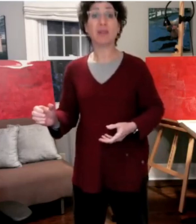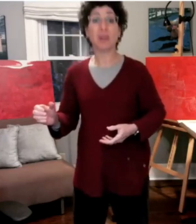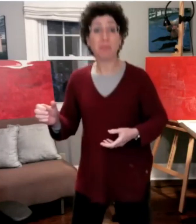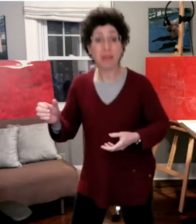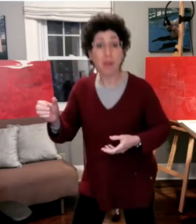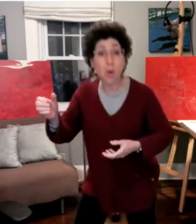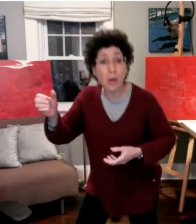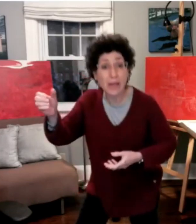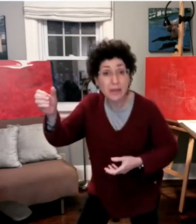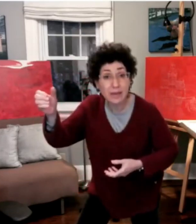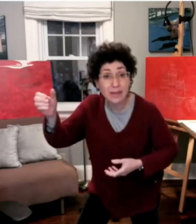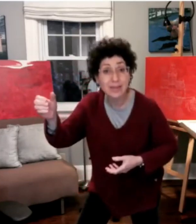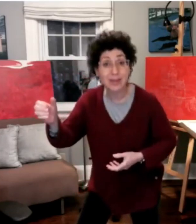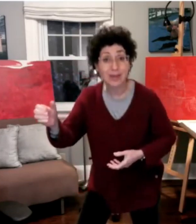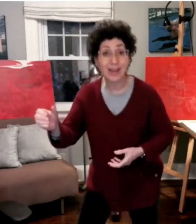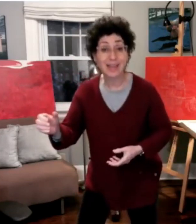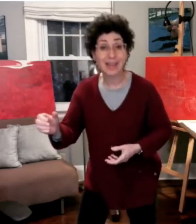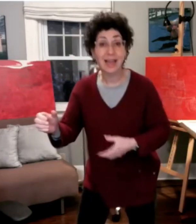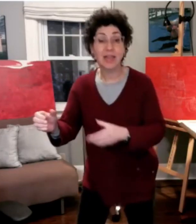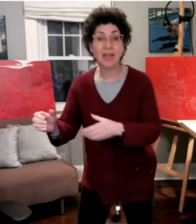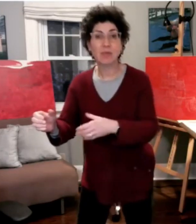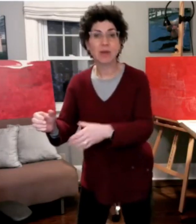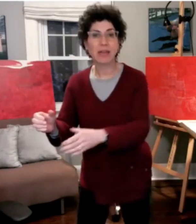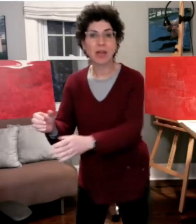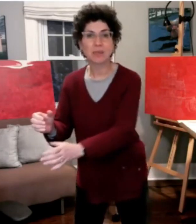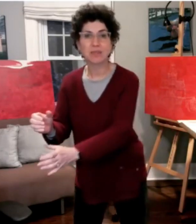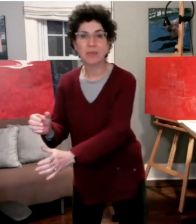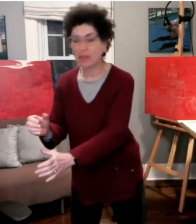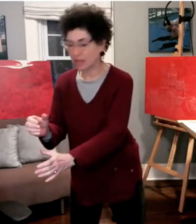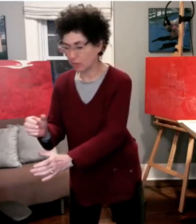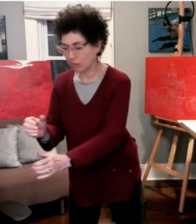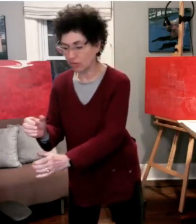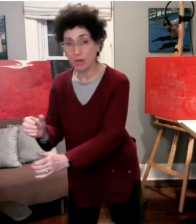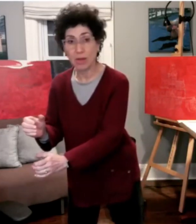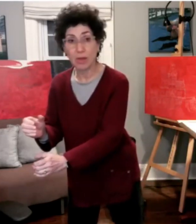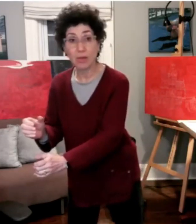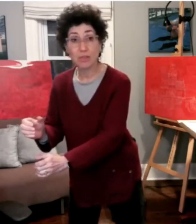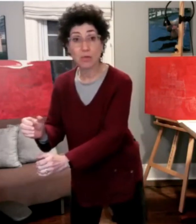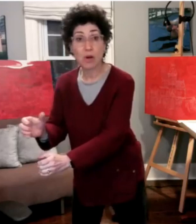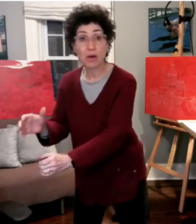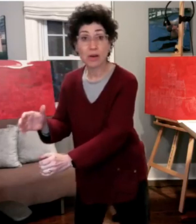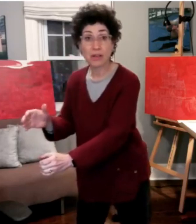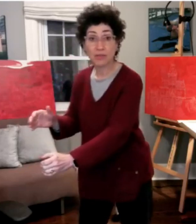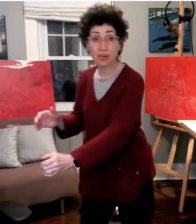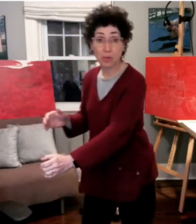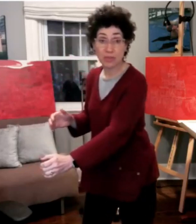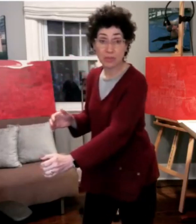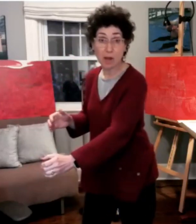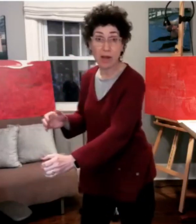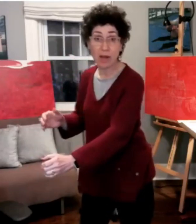it, below it. That really helps to make the illusion stronger in the viewer's mind.